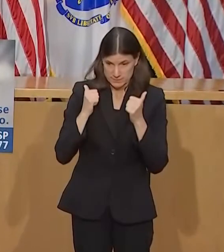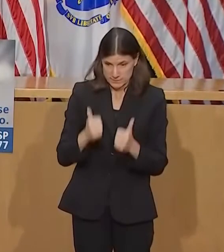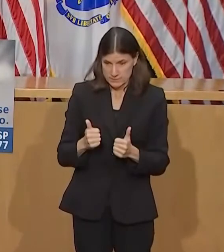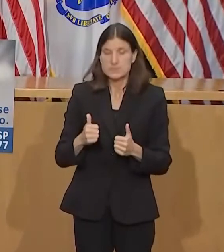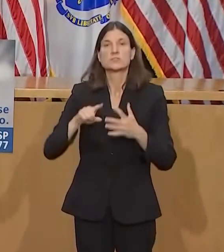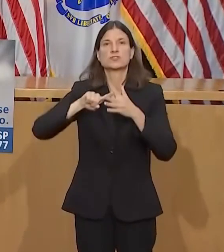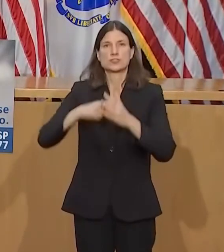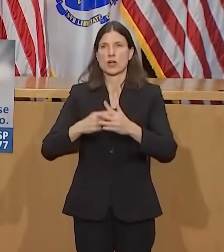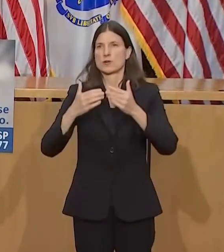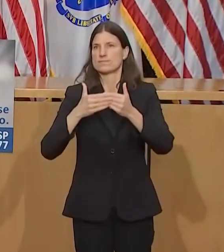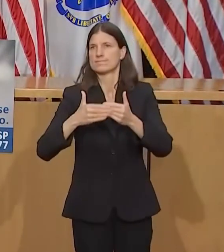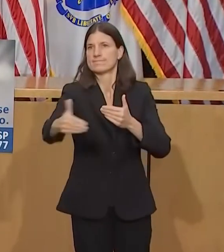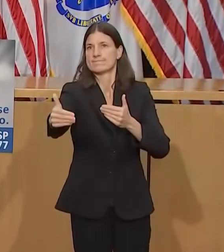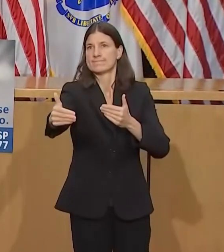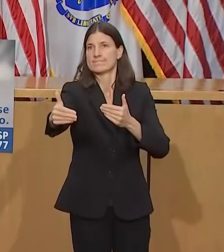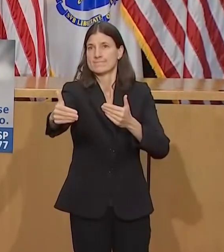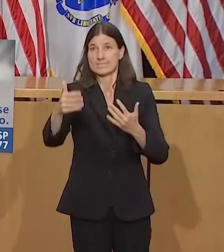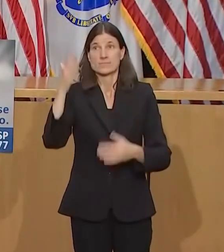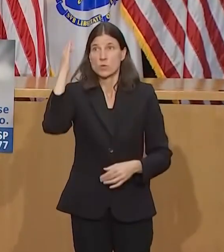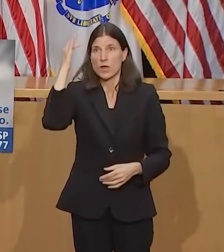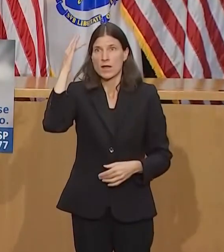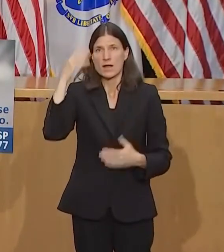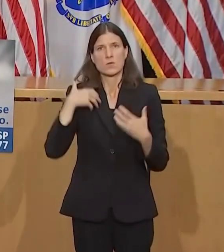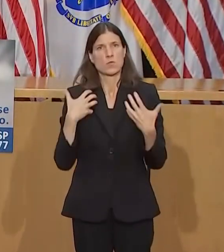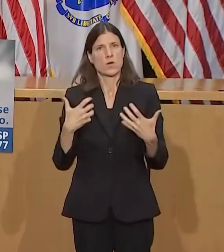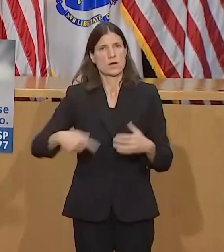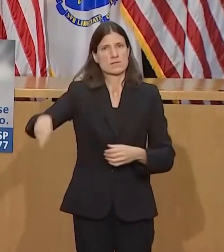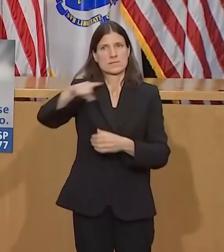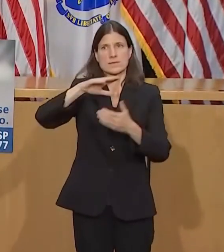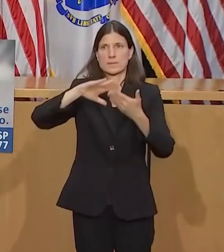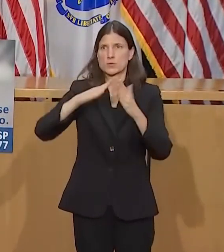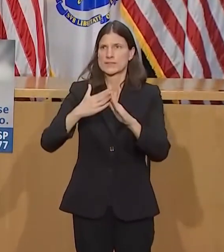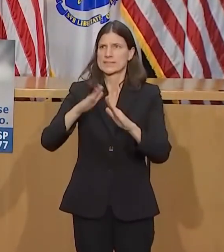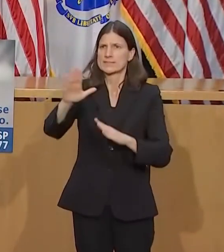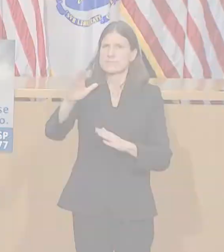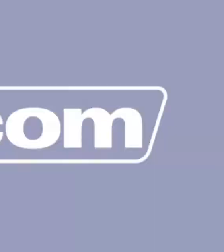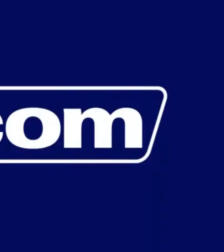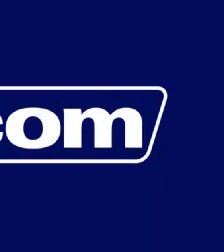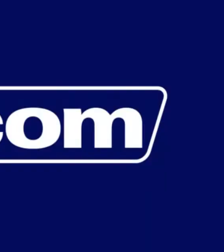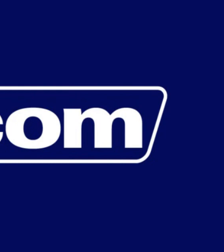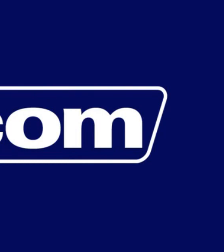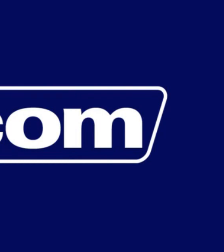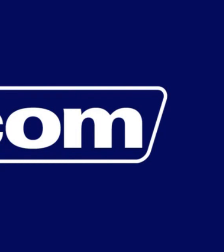imagination, and aspirations of the people here in Massachusetts. Thank you.